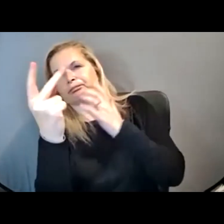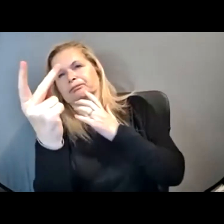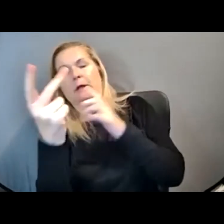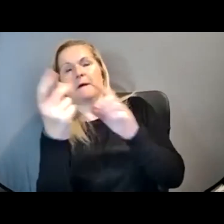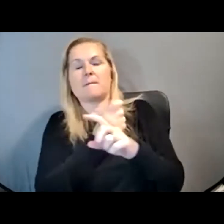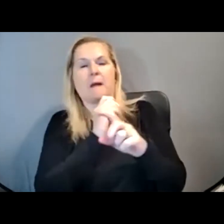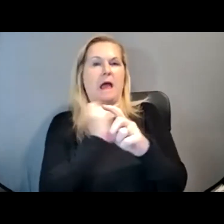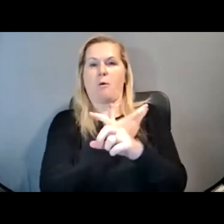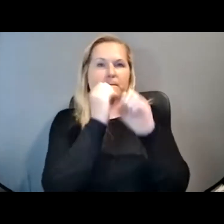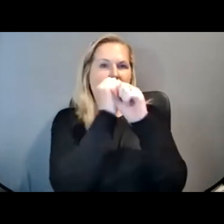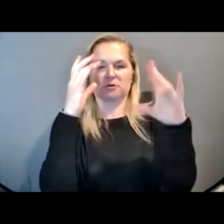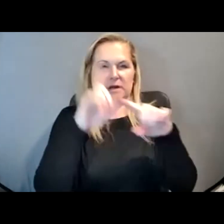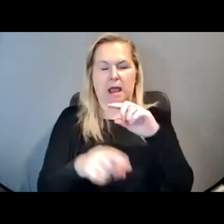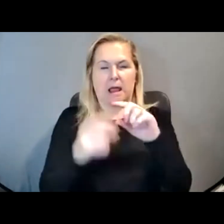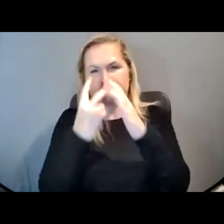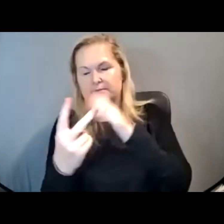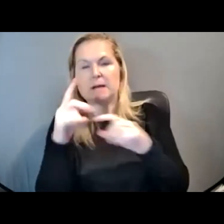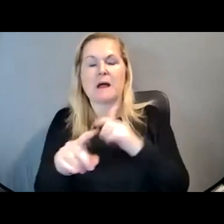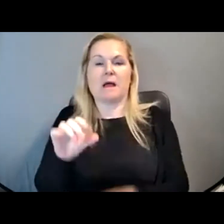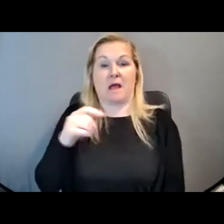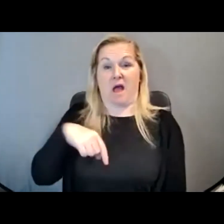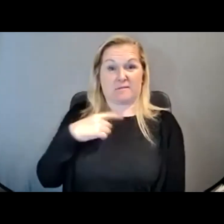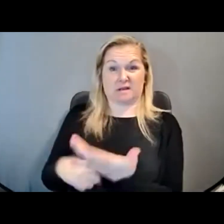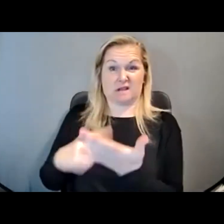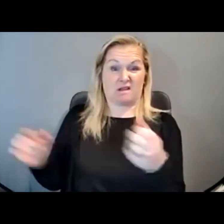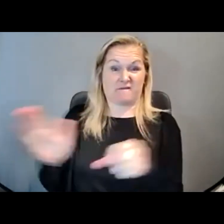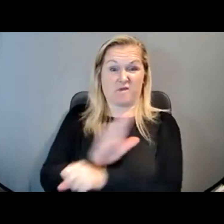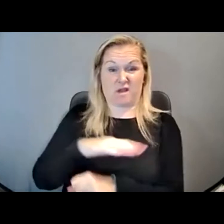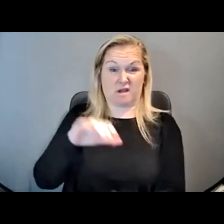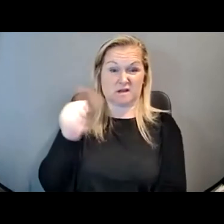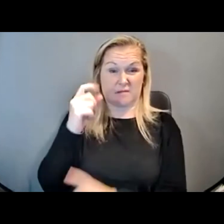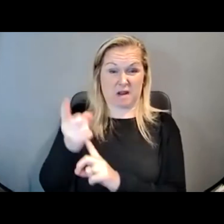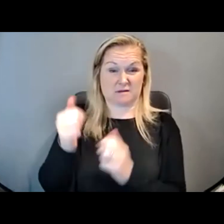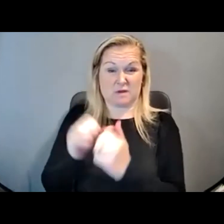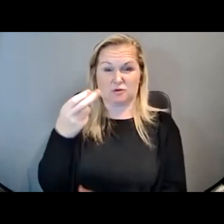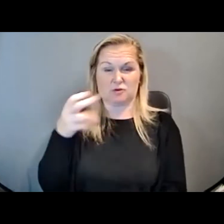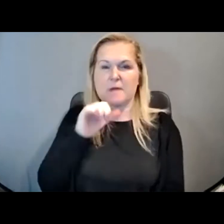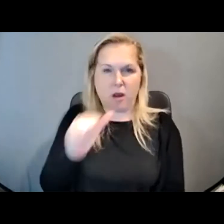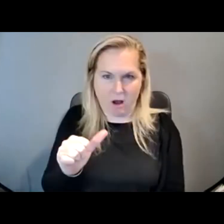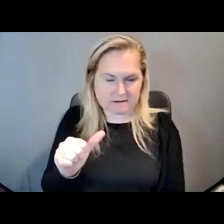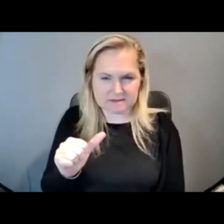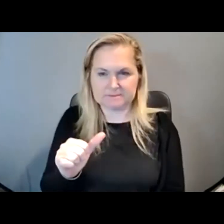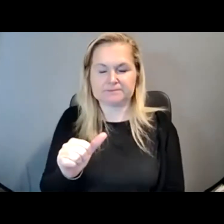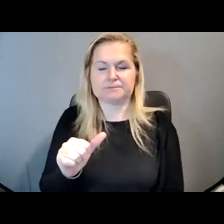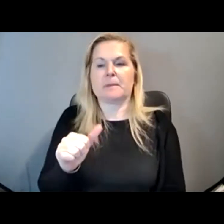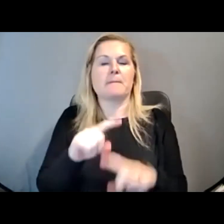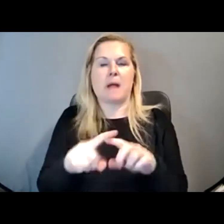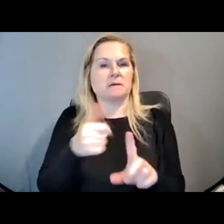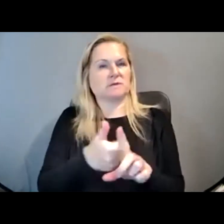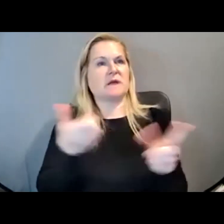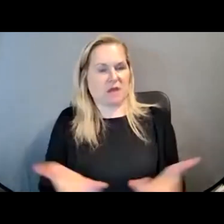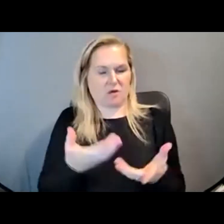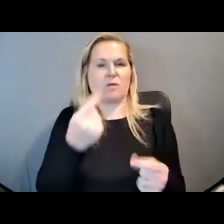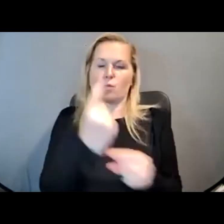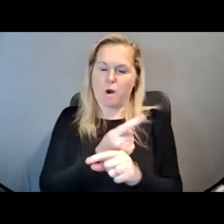Now, we're not going to be talking about shamans for the next 10 minutes. It probably isn't going to come up later today. So you're not at the wrong conference. We're here to talk about